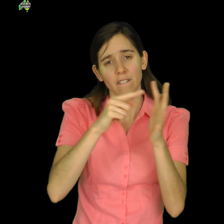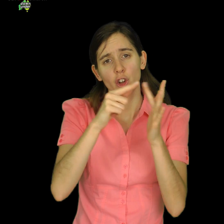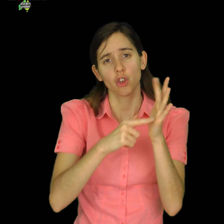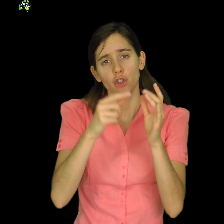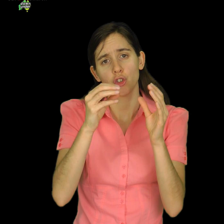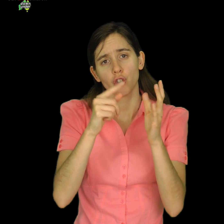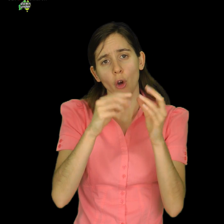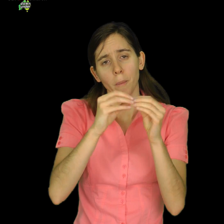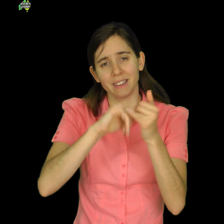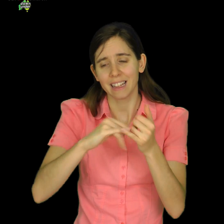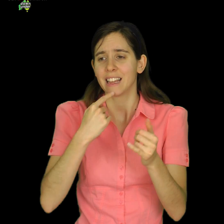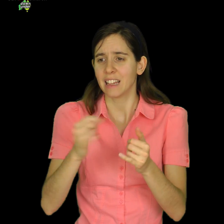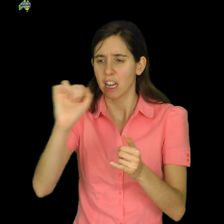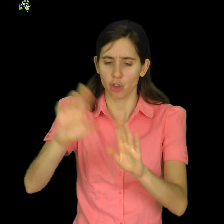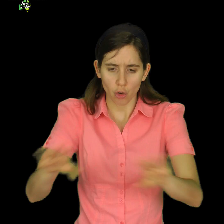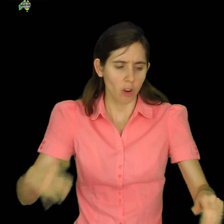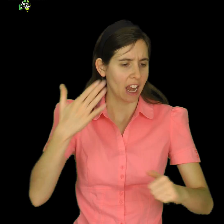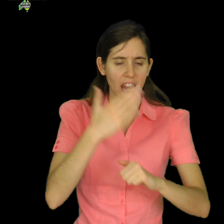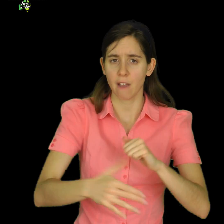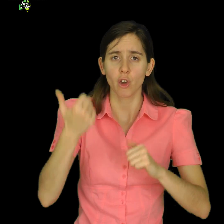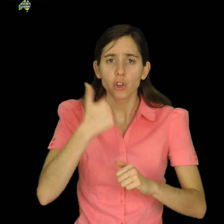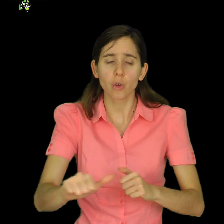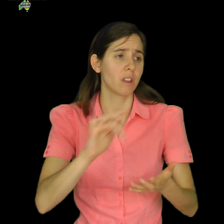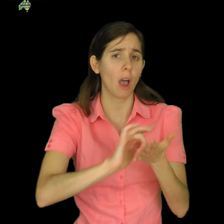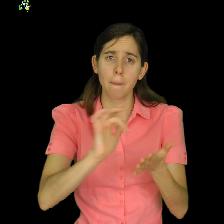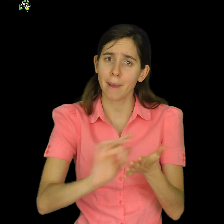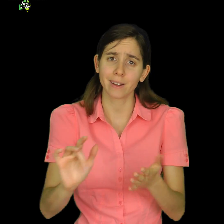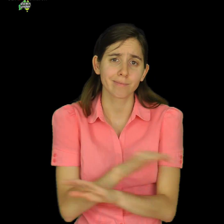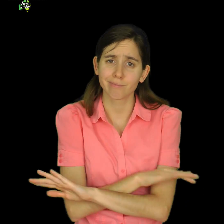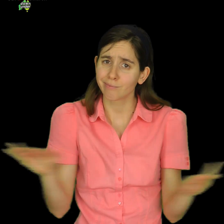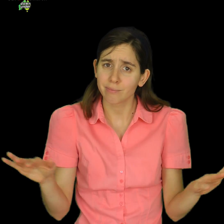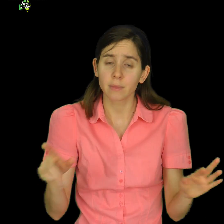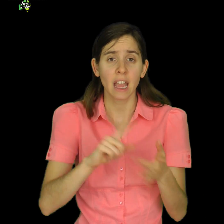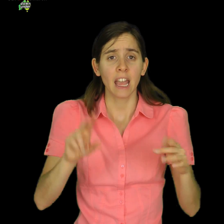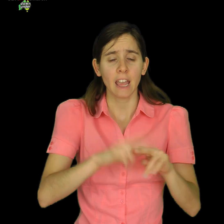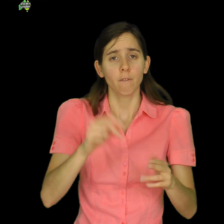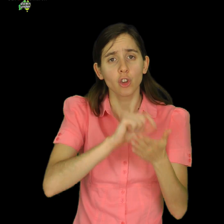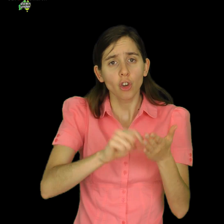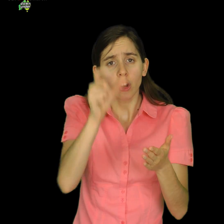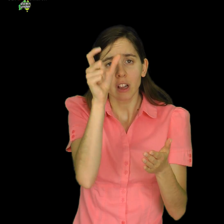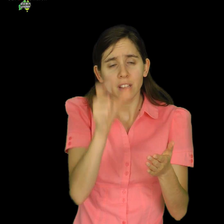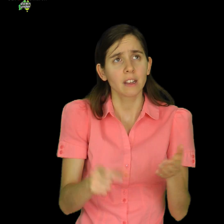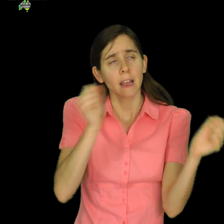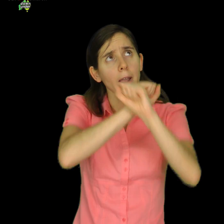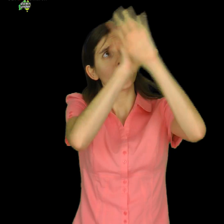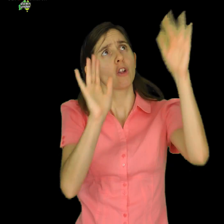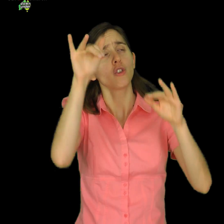had never used an iPad. Not once. If the journalist imagined a home littered with devices always in use,